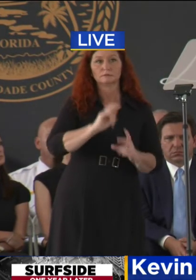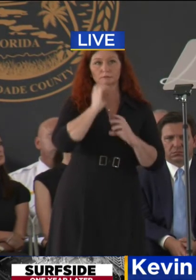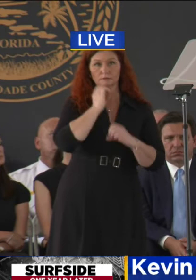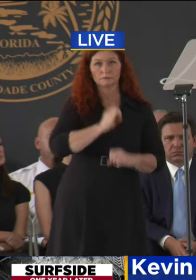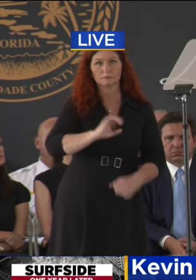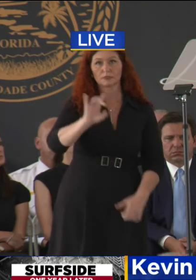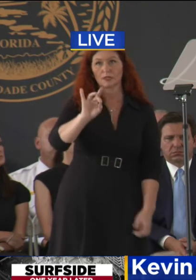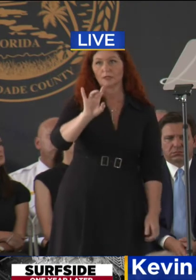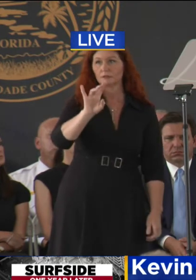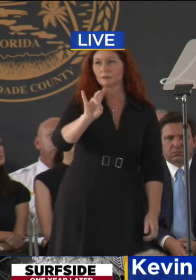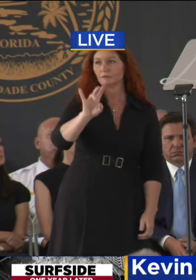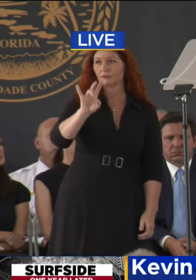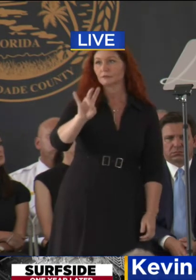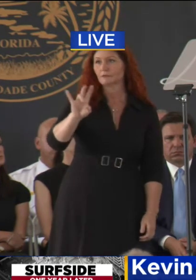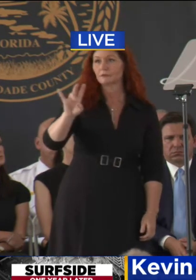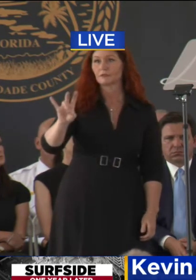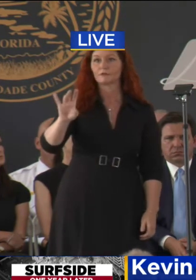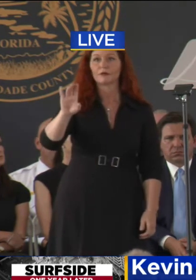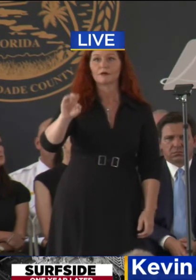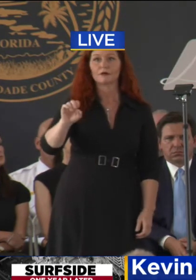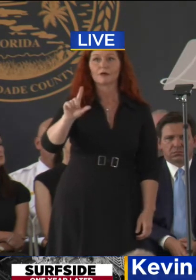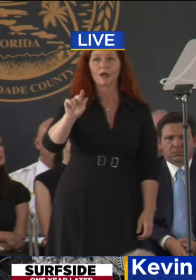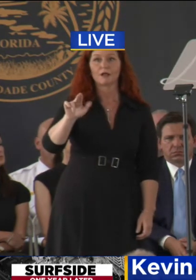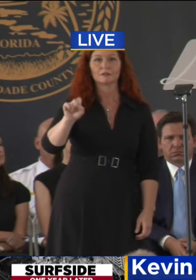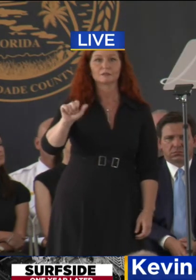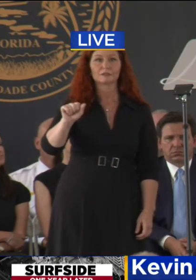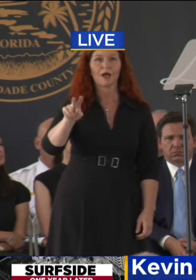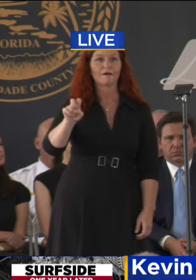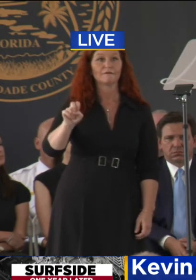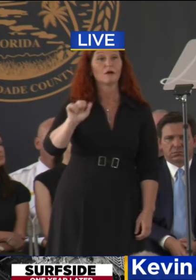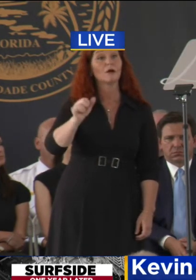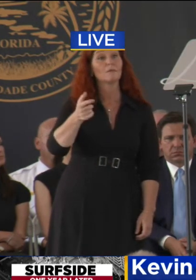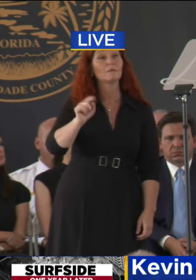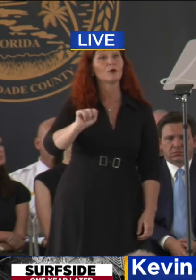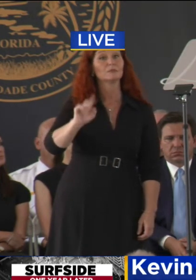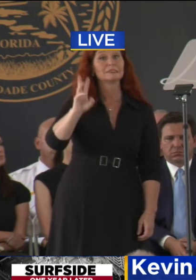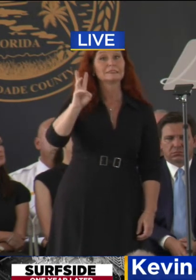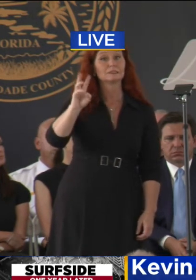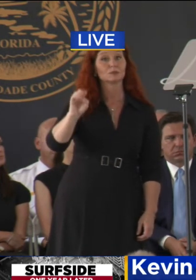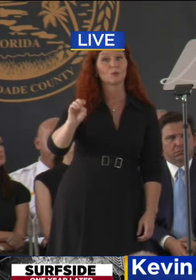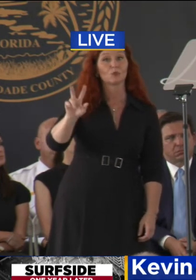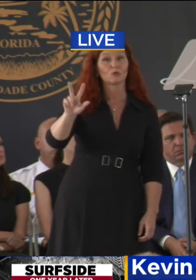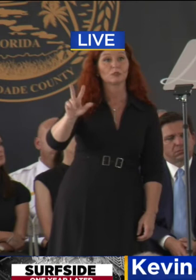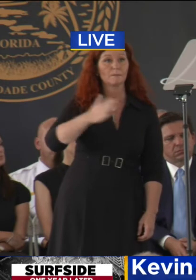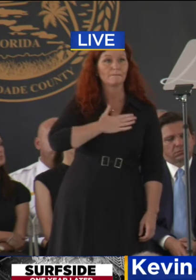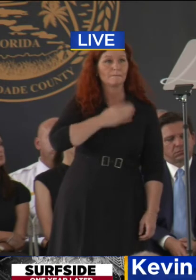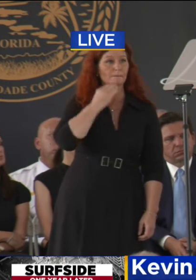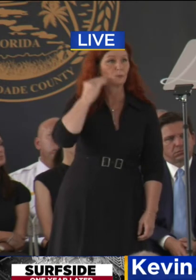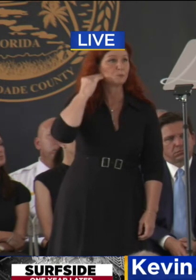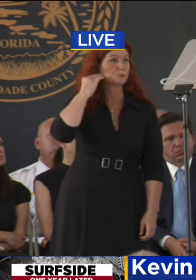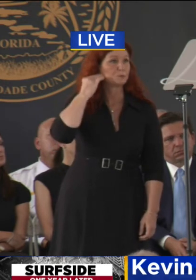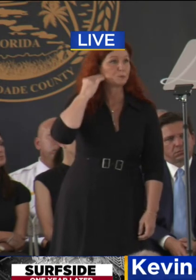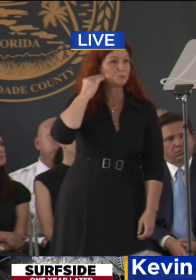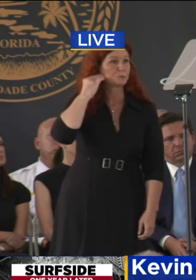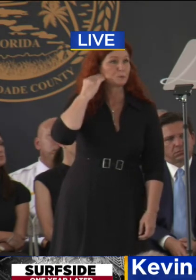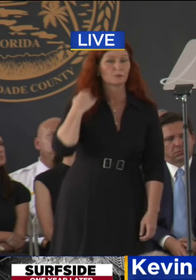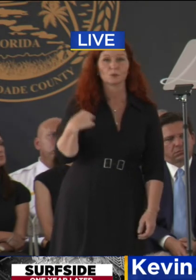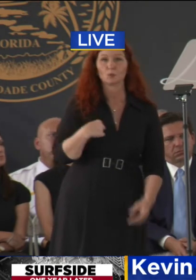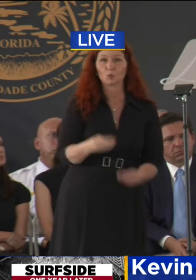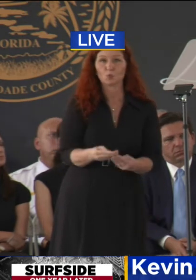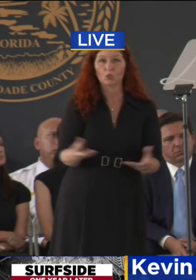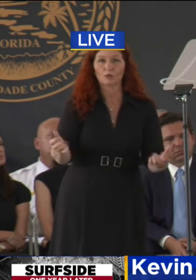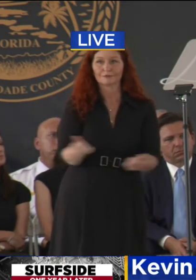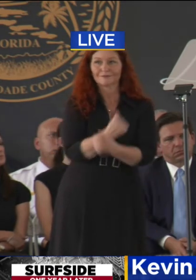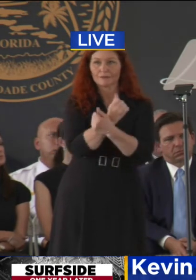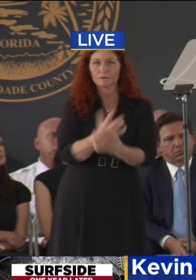8777 Collins Avenue, apartment 603, was my home, and our family lost everything.